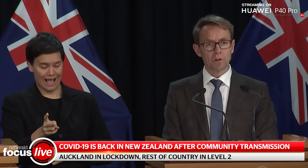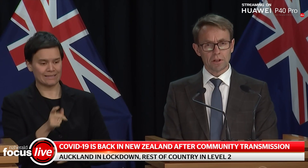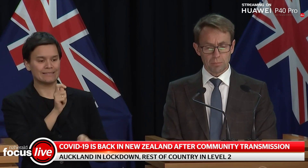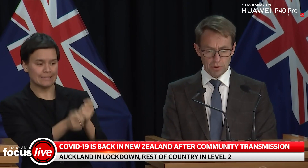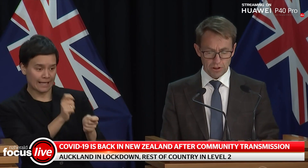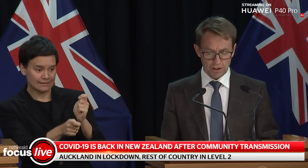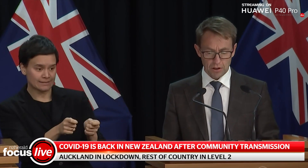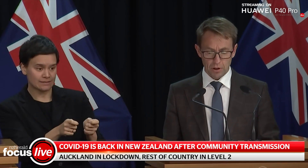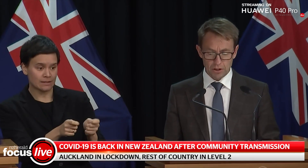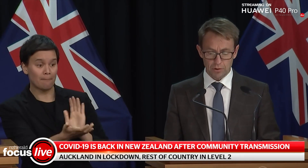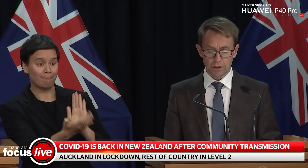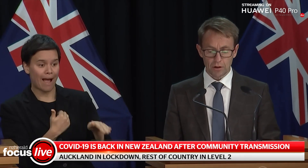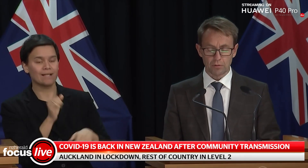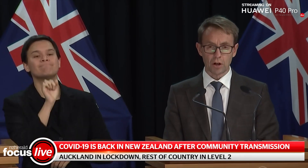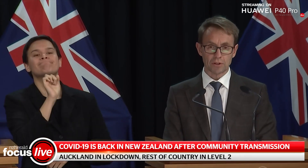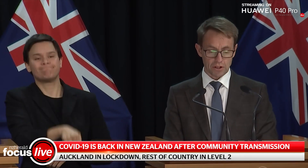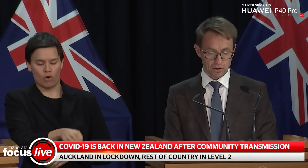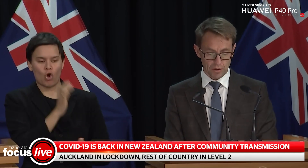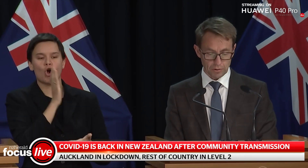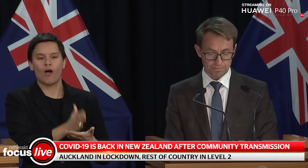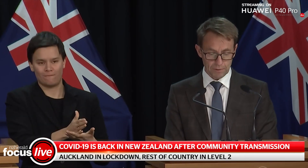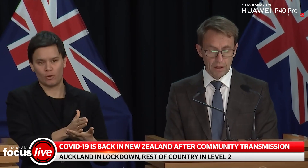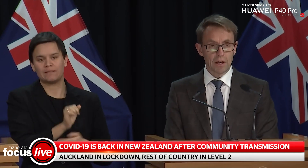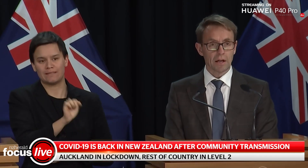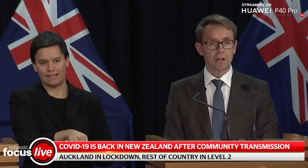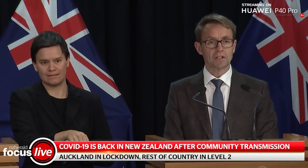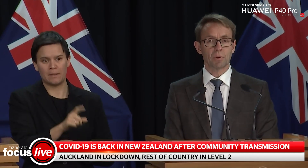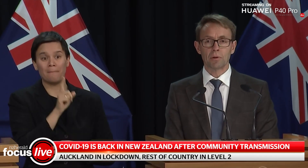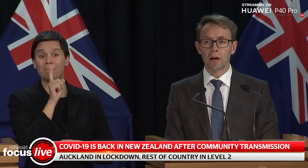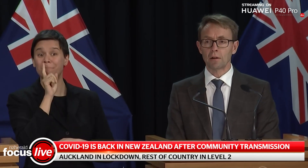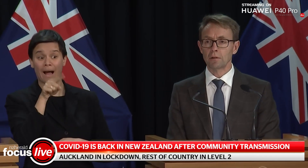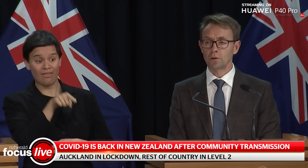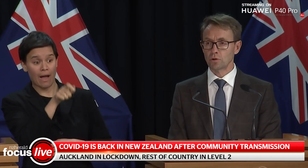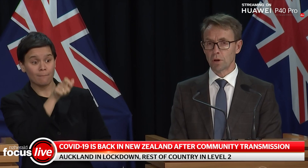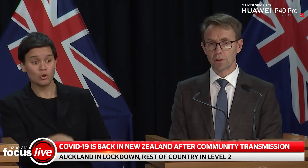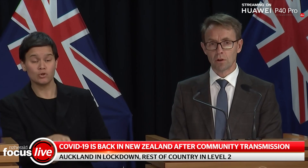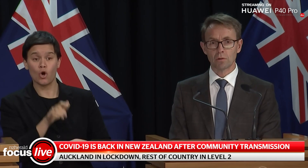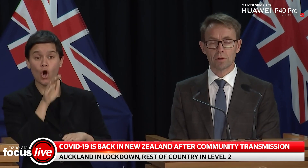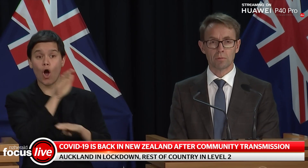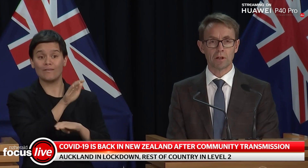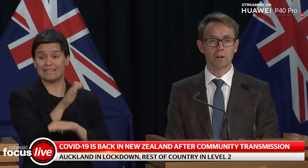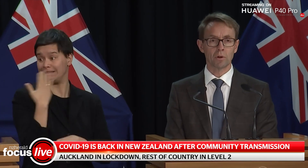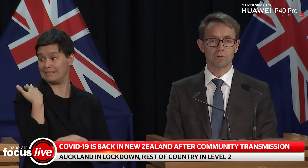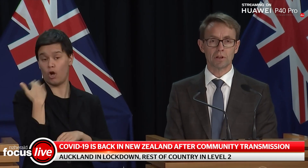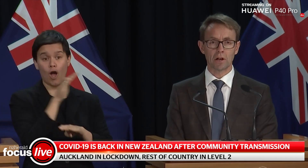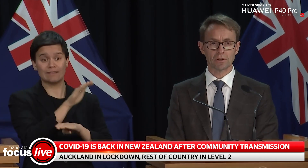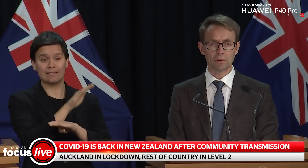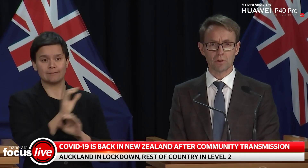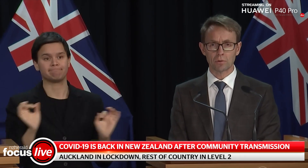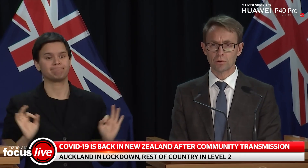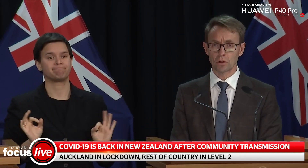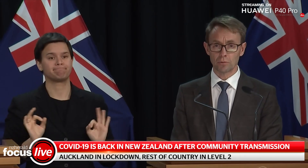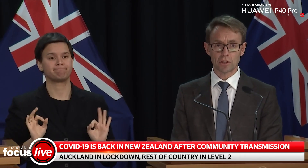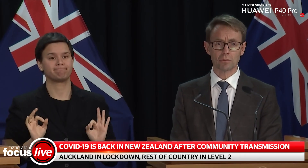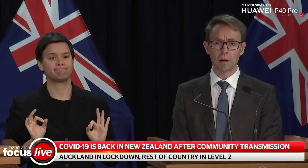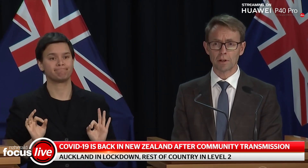Importantly, the person has no history of overseas travel. And as per our usual protocol, we work very closely